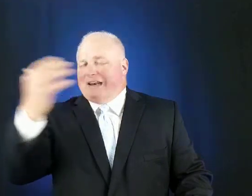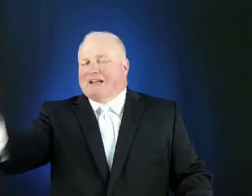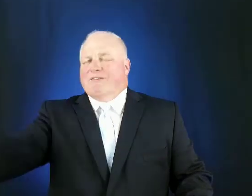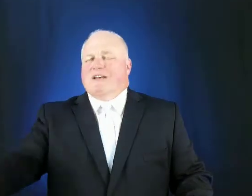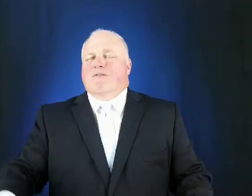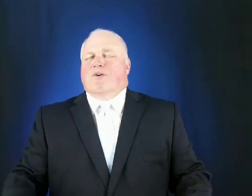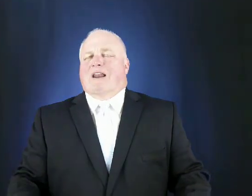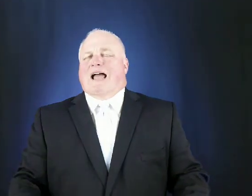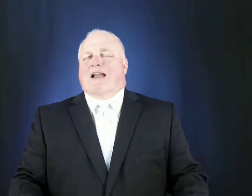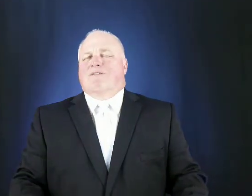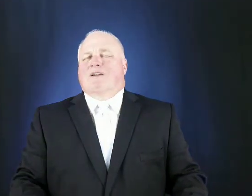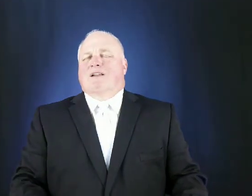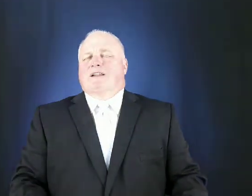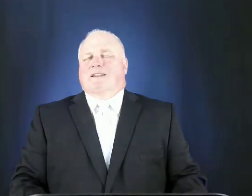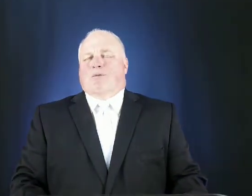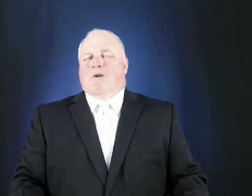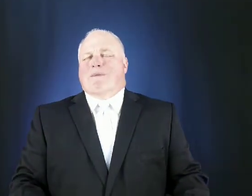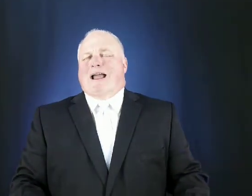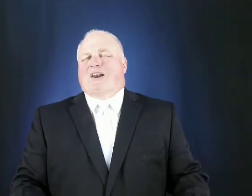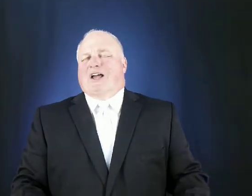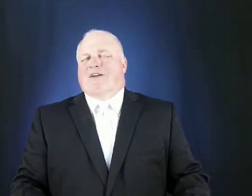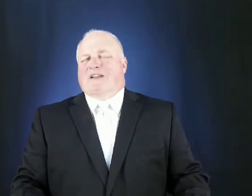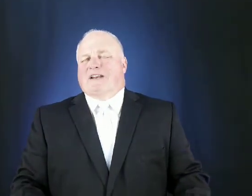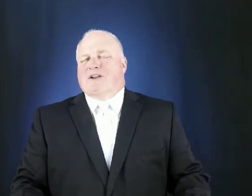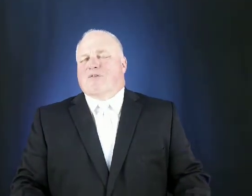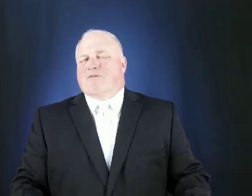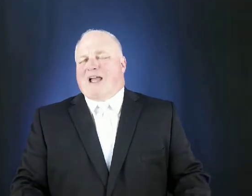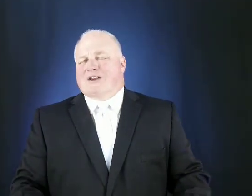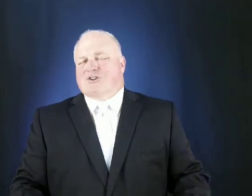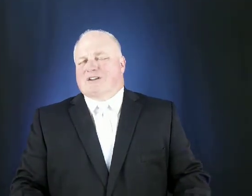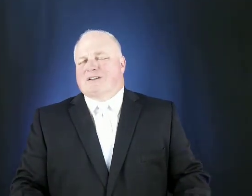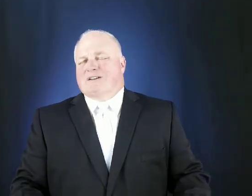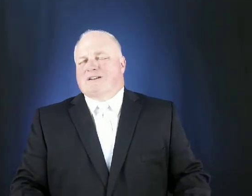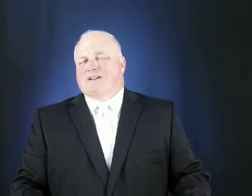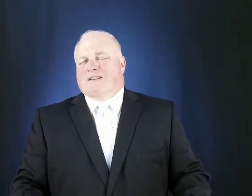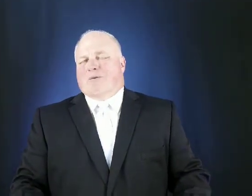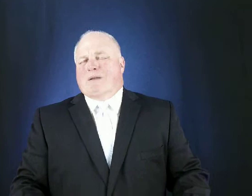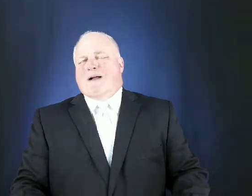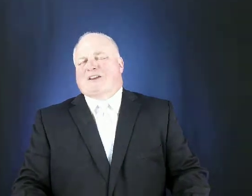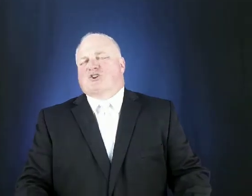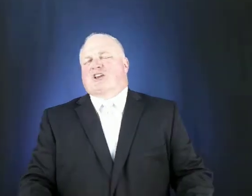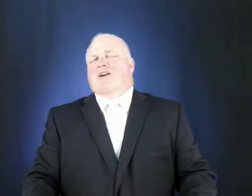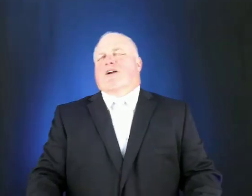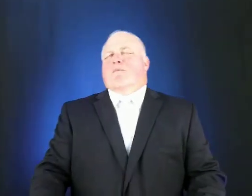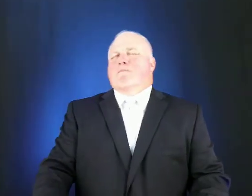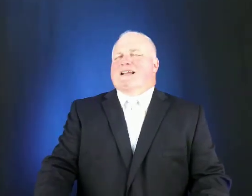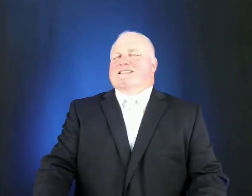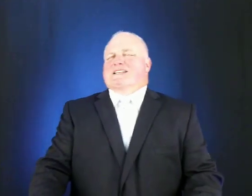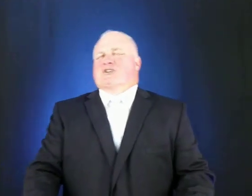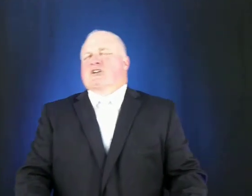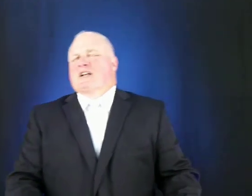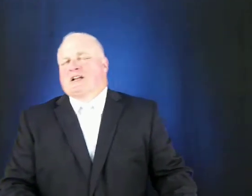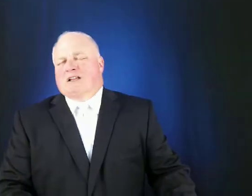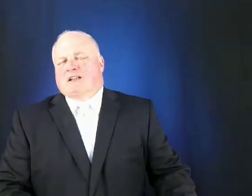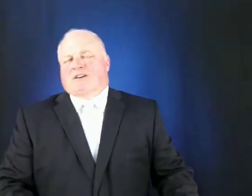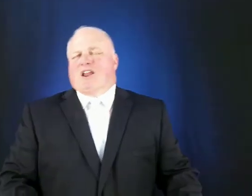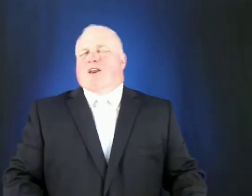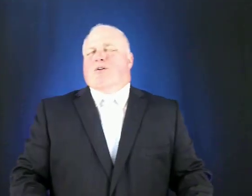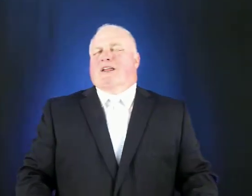live a different life that we might love in a different fashion that we might share a message not only